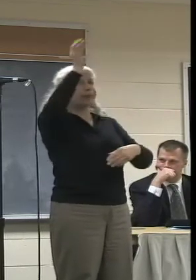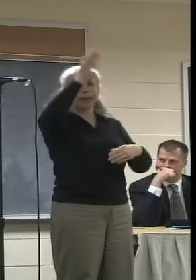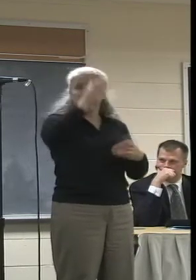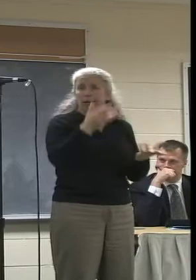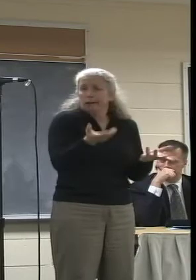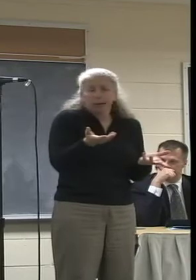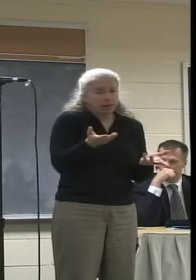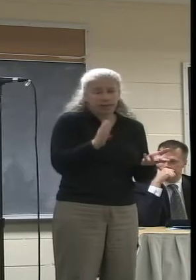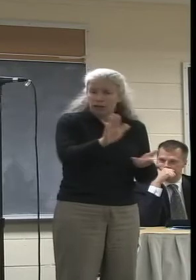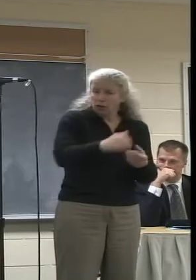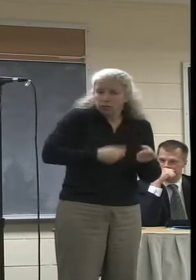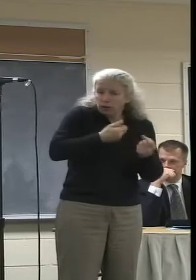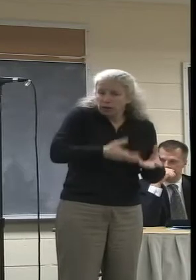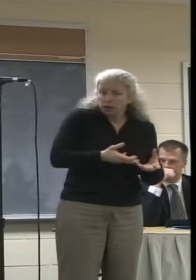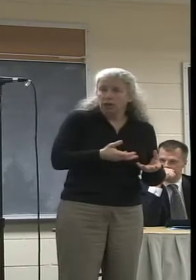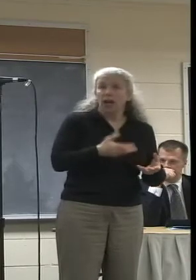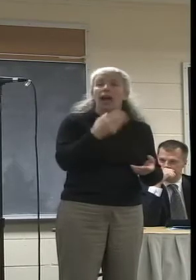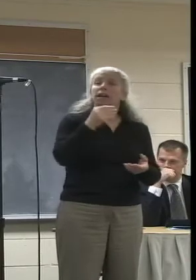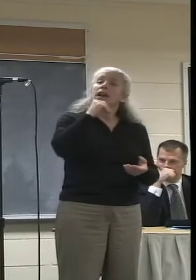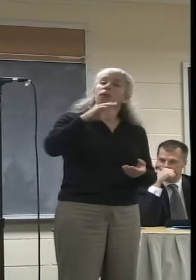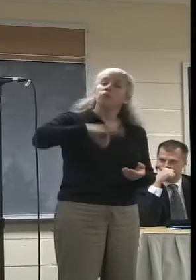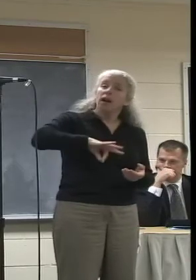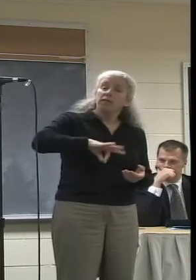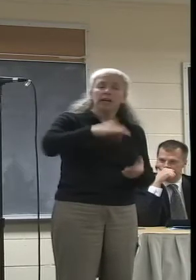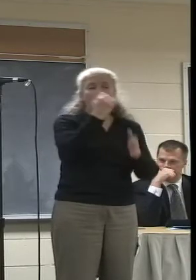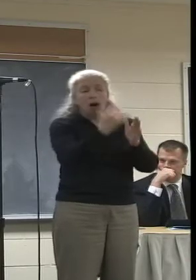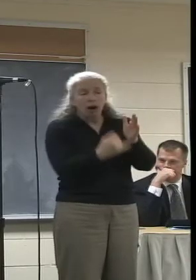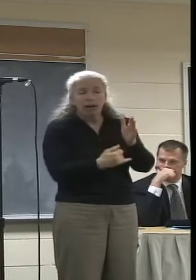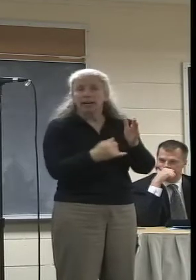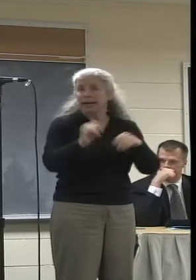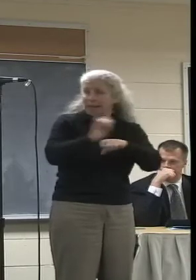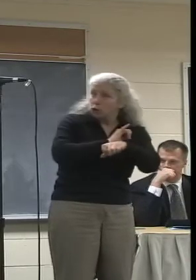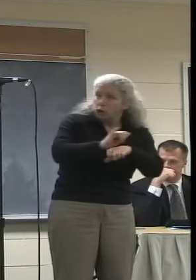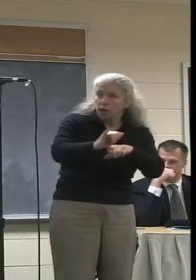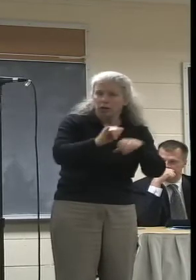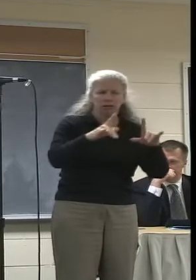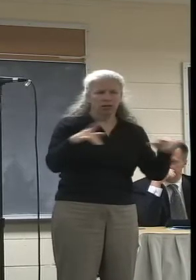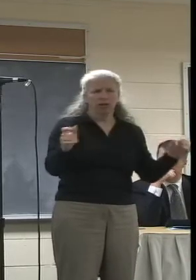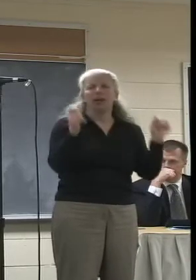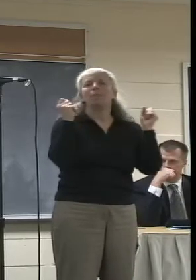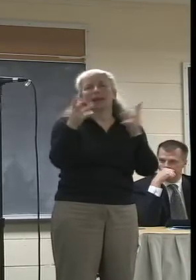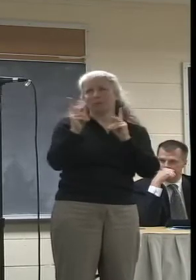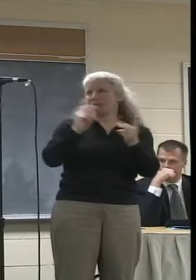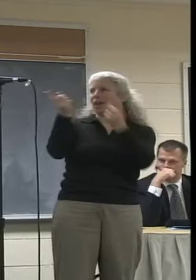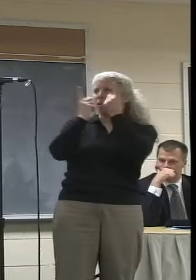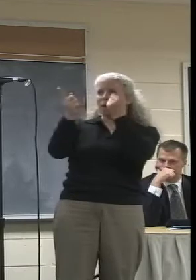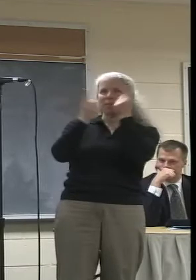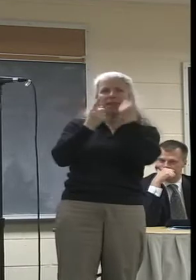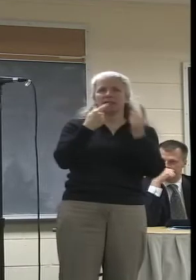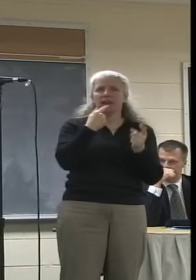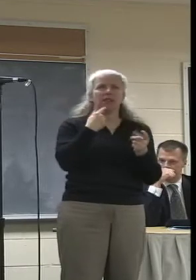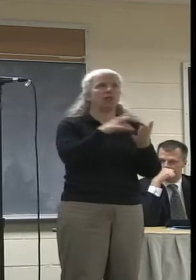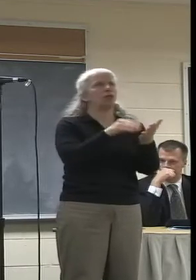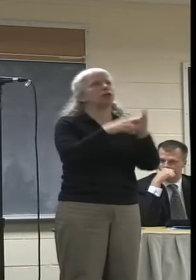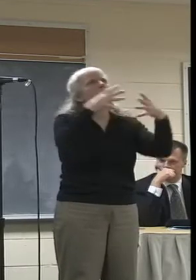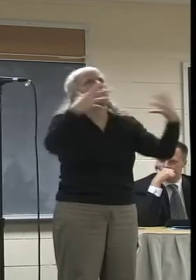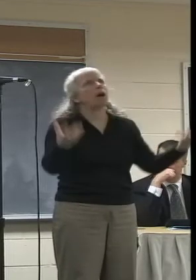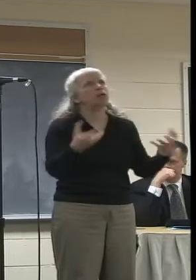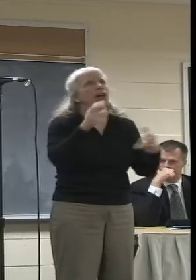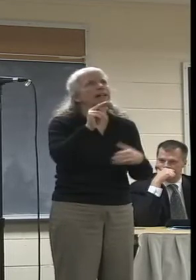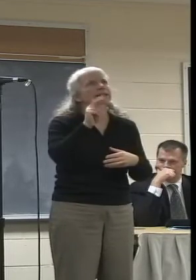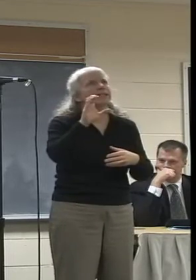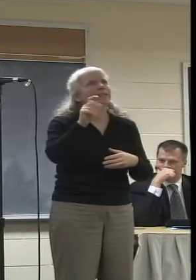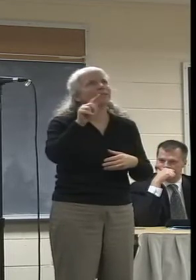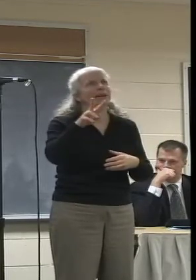opportunities for nonprofits, and a great internship program. I've had many people come up to me and say that they've learned more at NCTV than they have